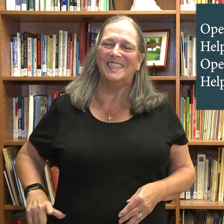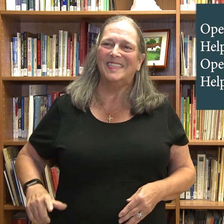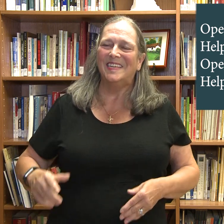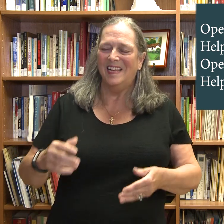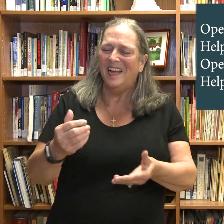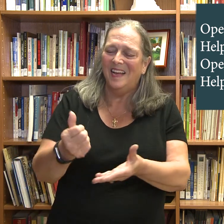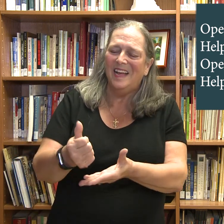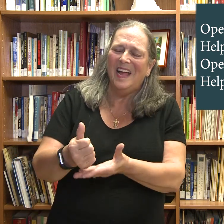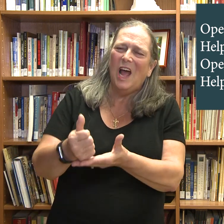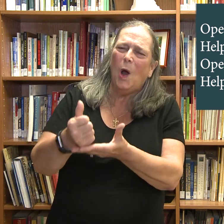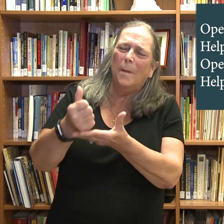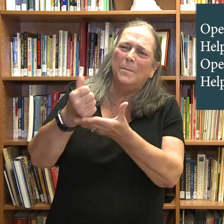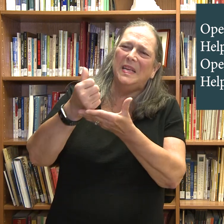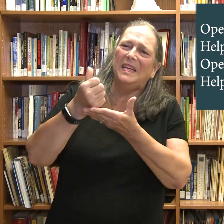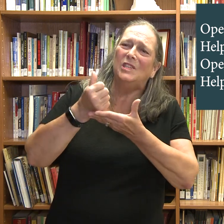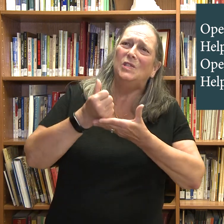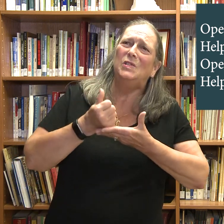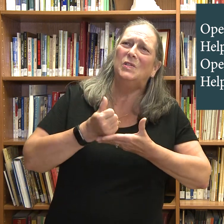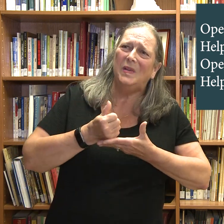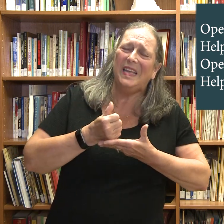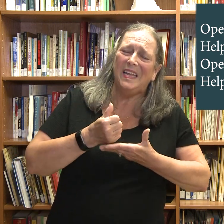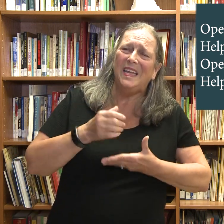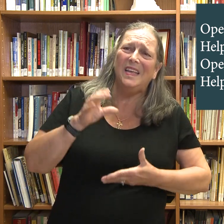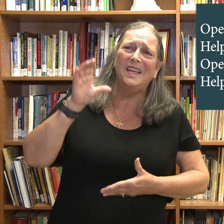Help me to hear